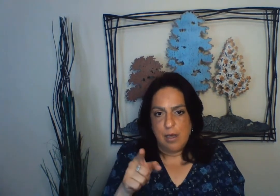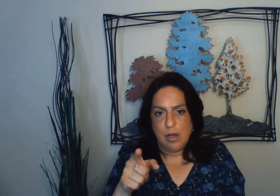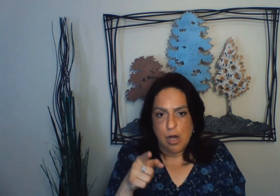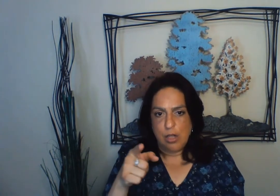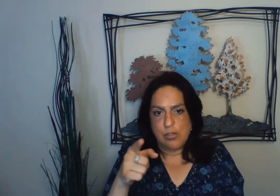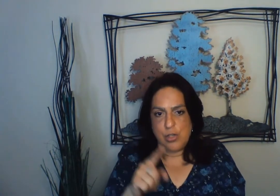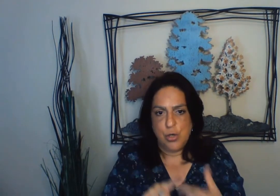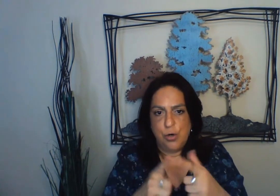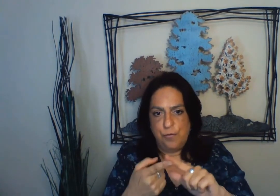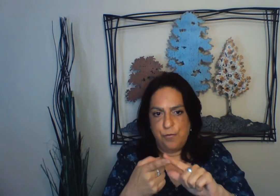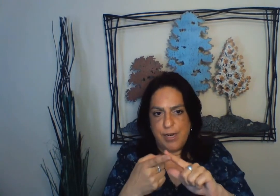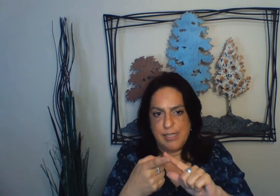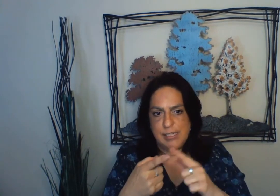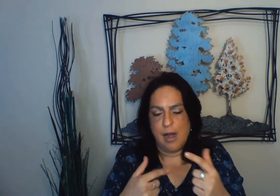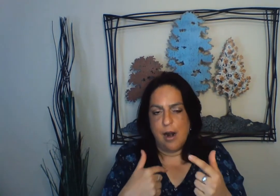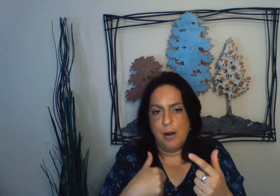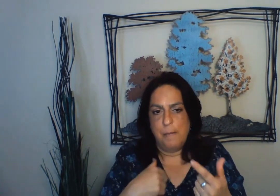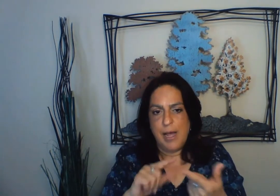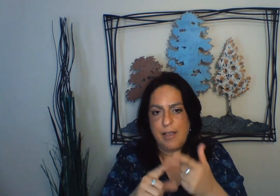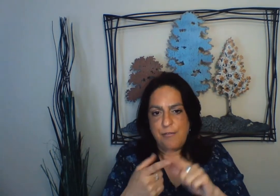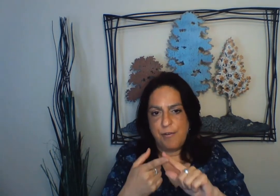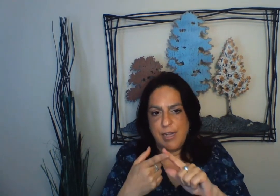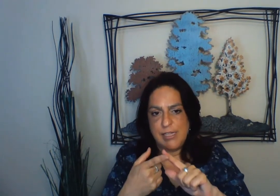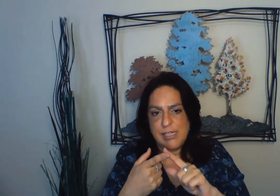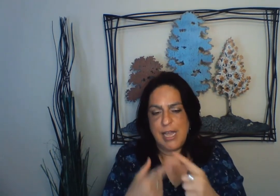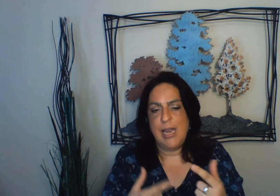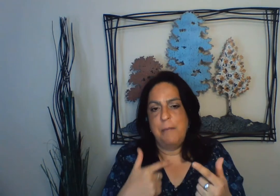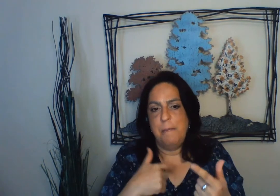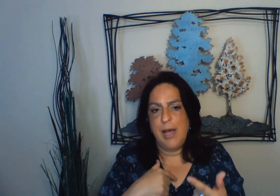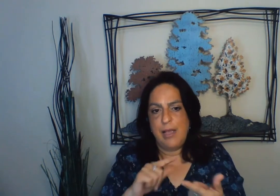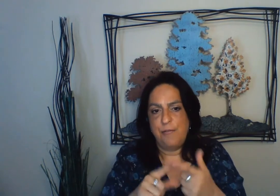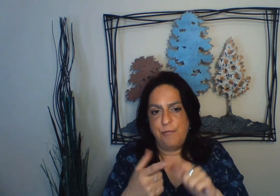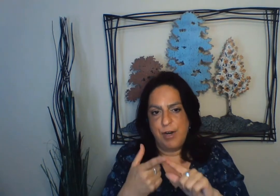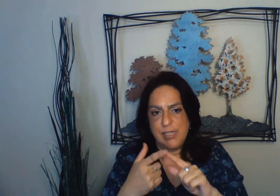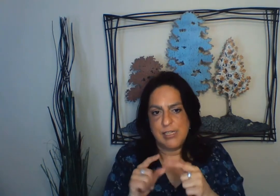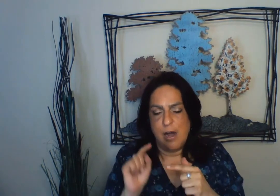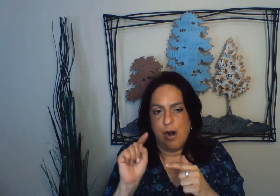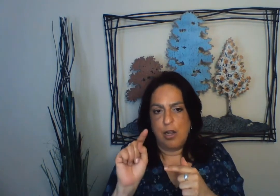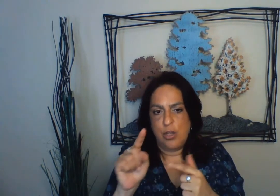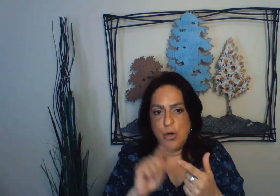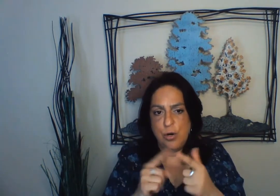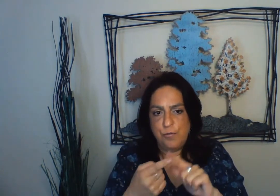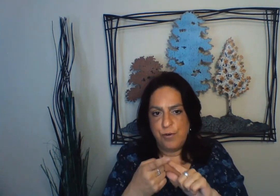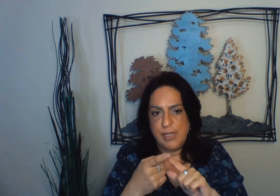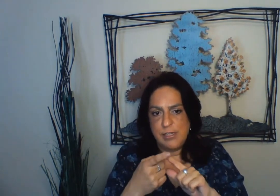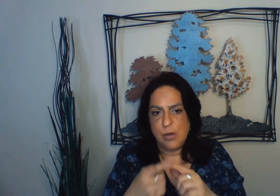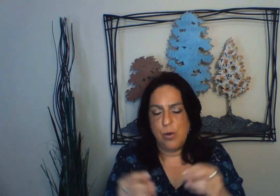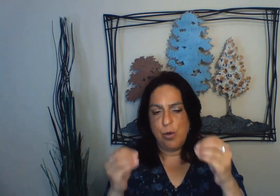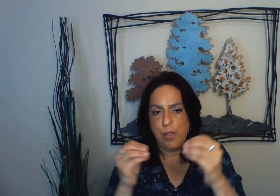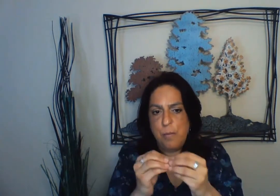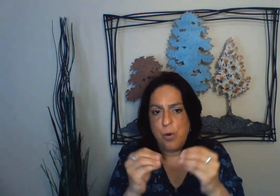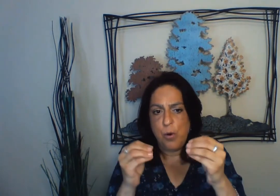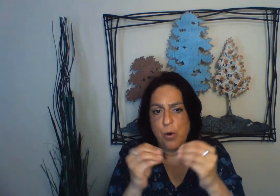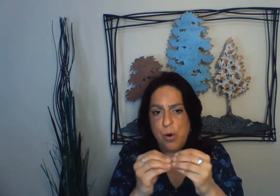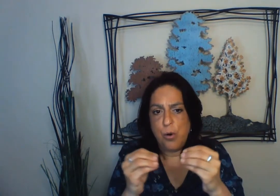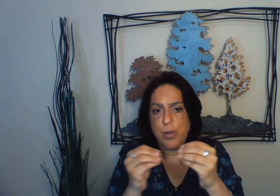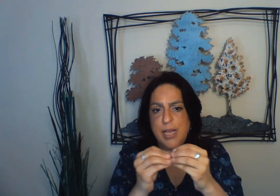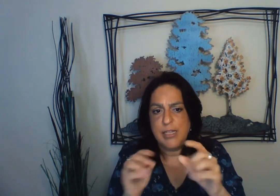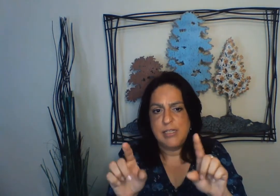Cause your friends are my friends and my friends are your friends. Oh, the more we get